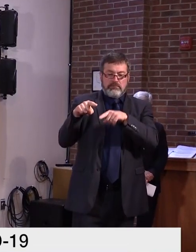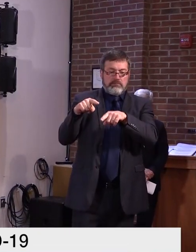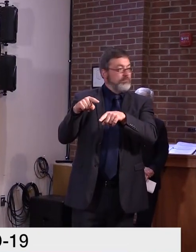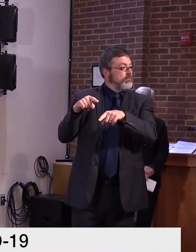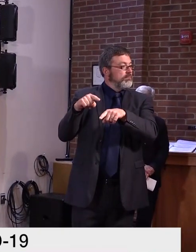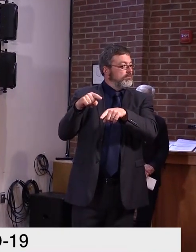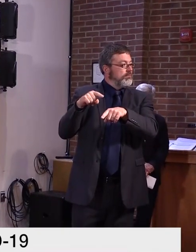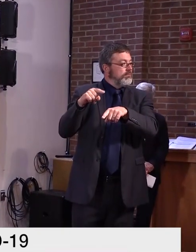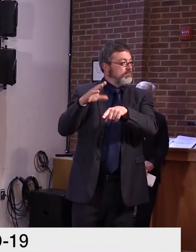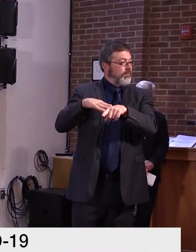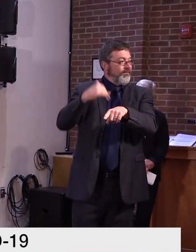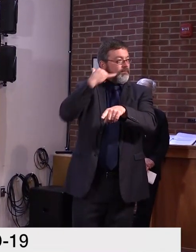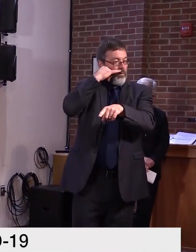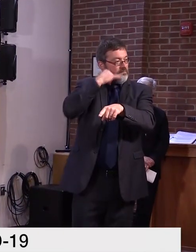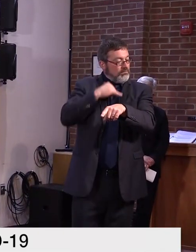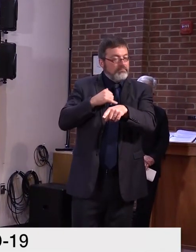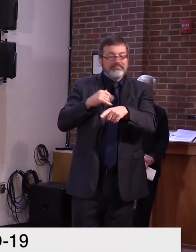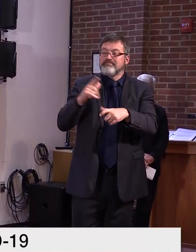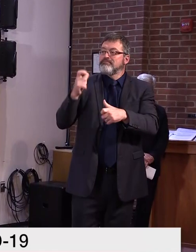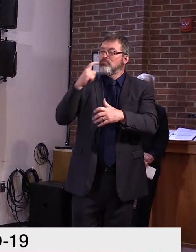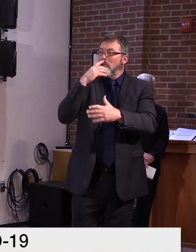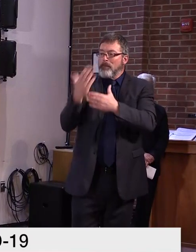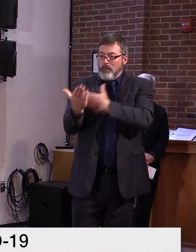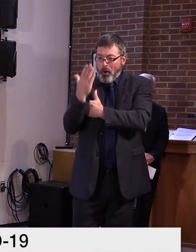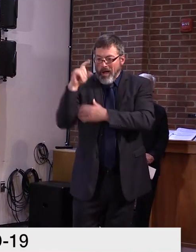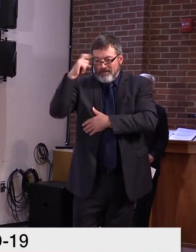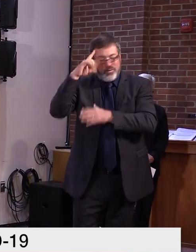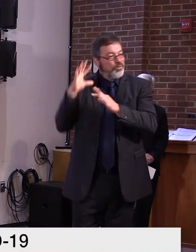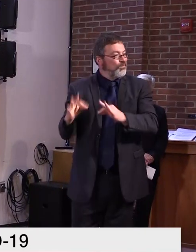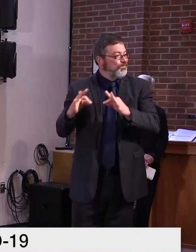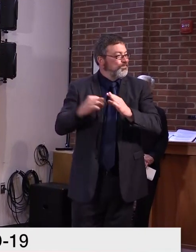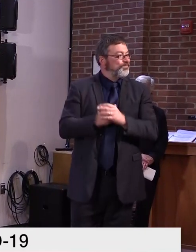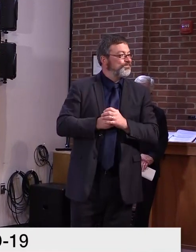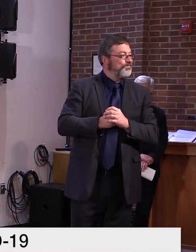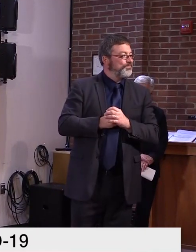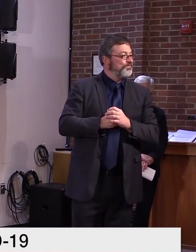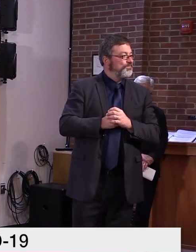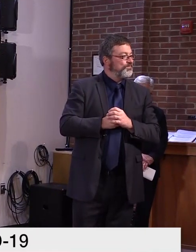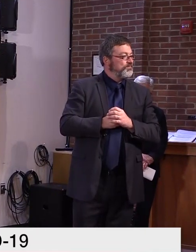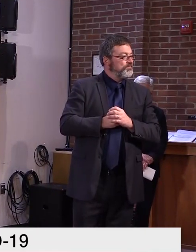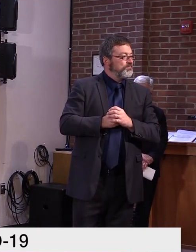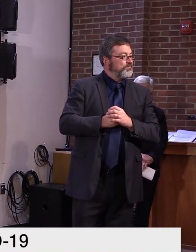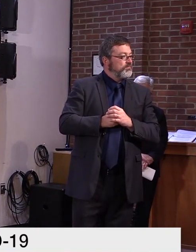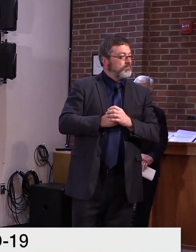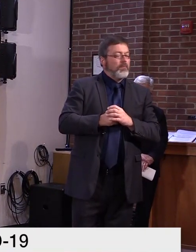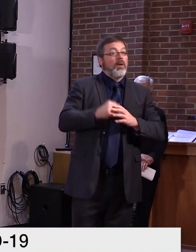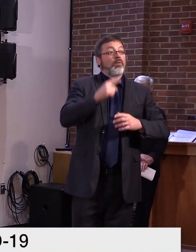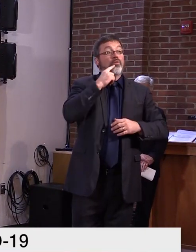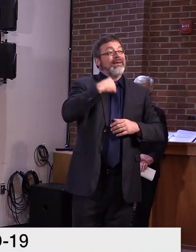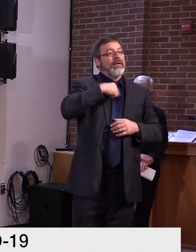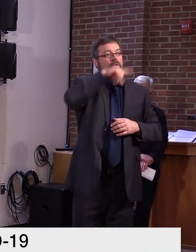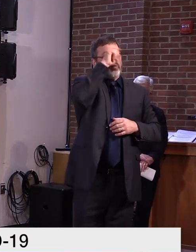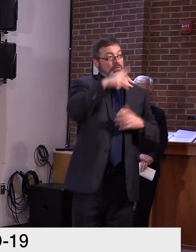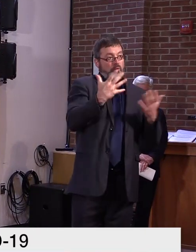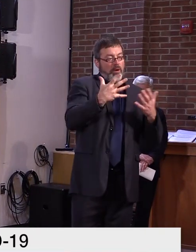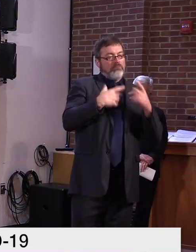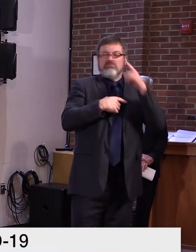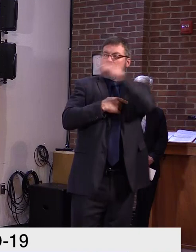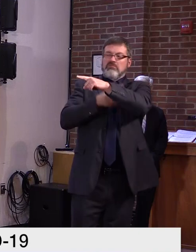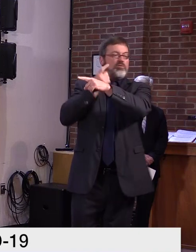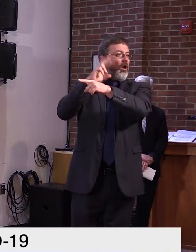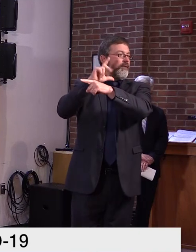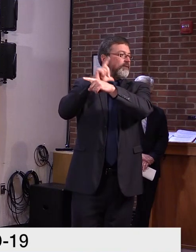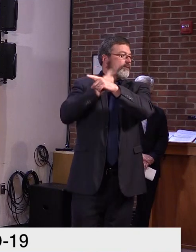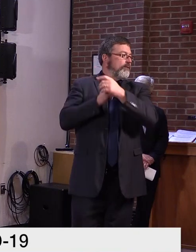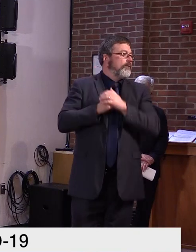Good morning. strange to be on the other end. Uh, question for Dr. Levine. Um, I assume you've seen the new